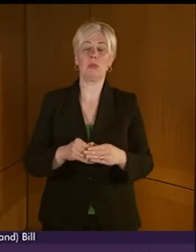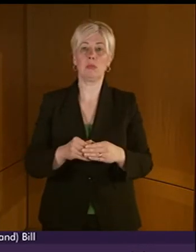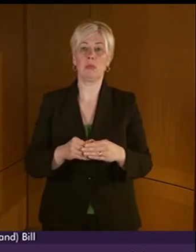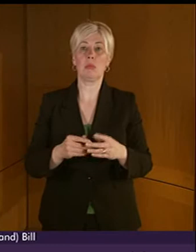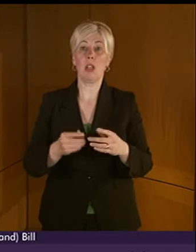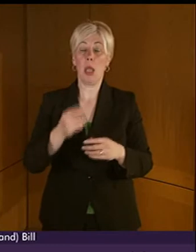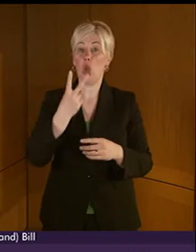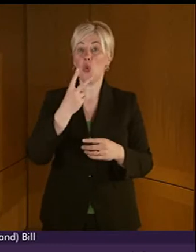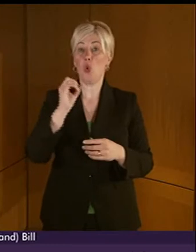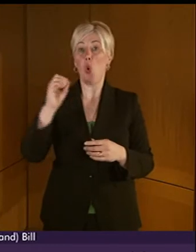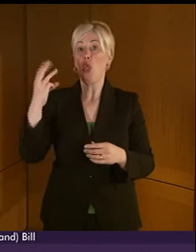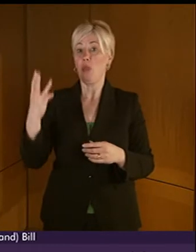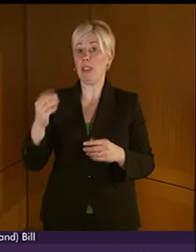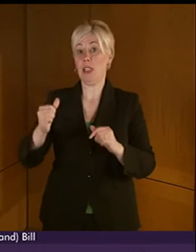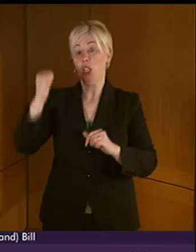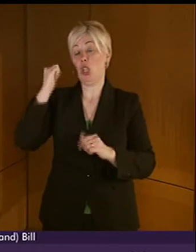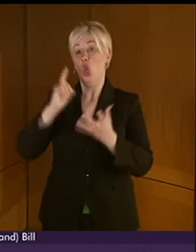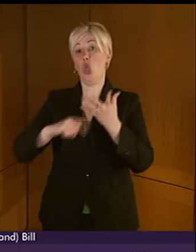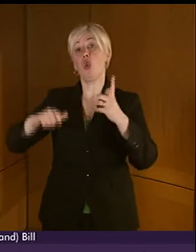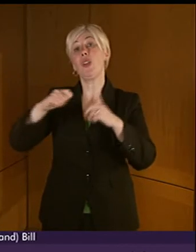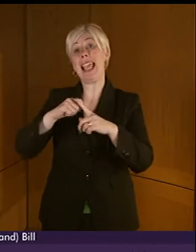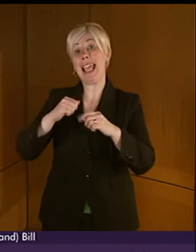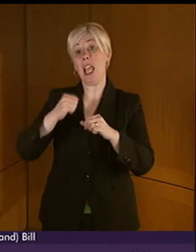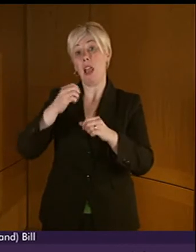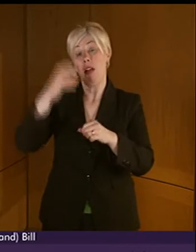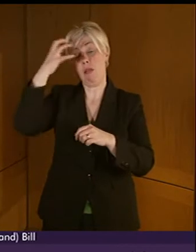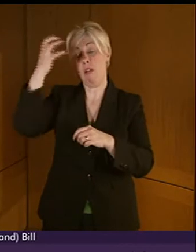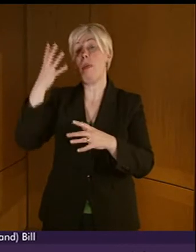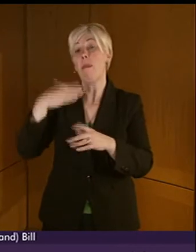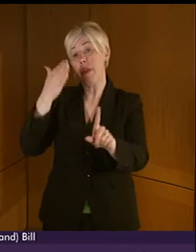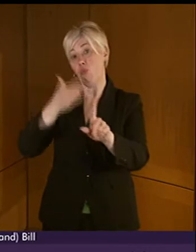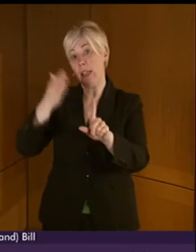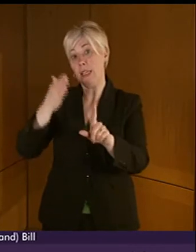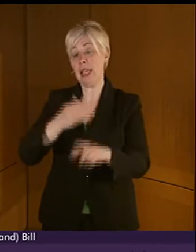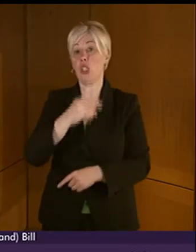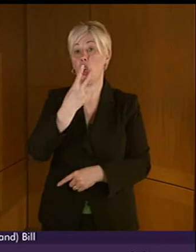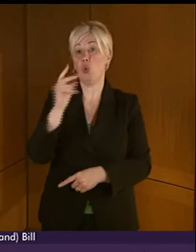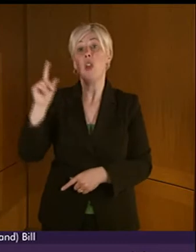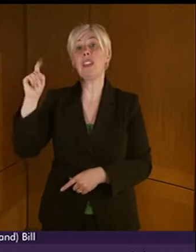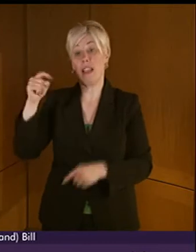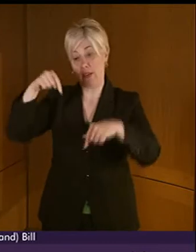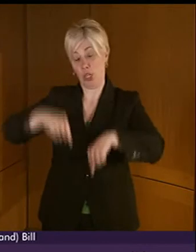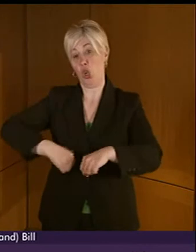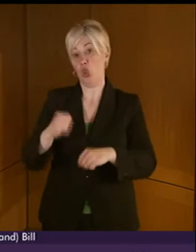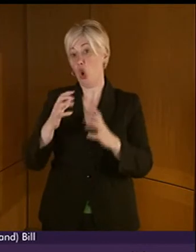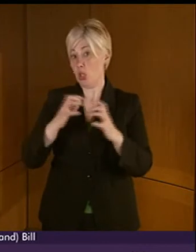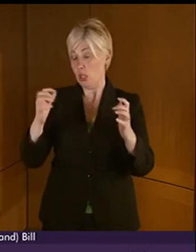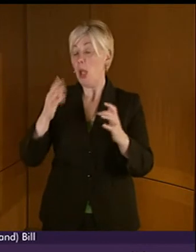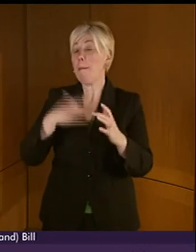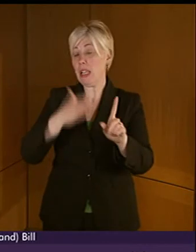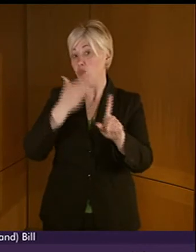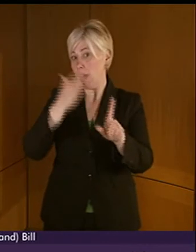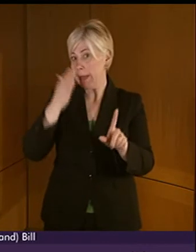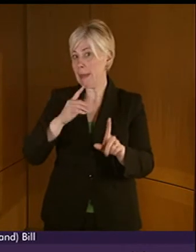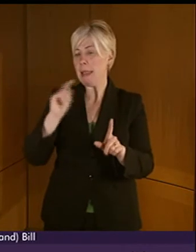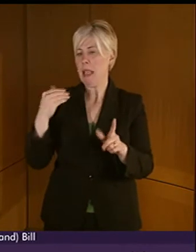2003 in the Scottish Government in 2011. We need to go further, however, because that has obviously proved